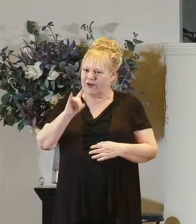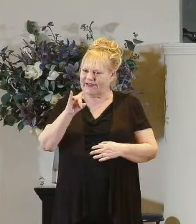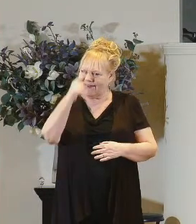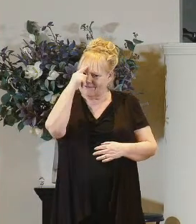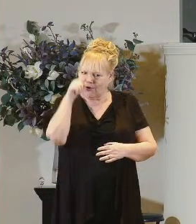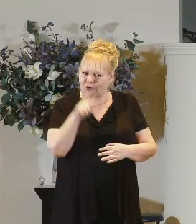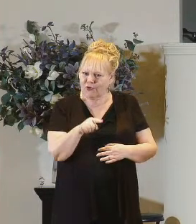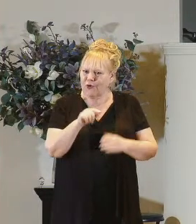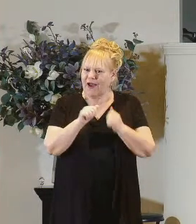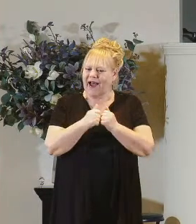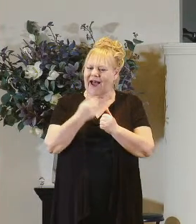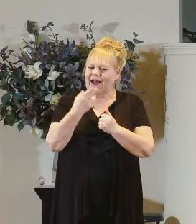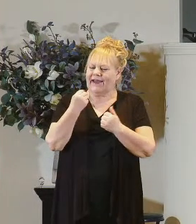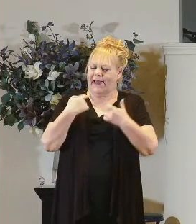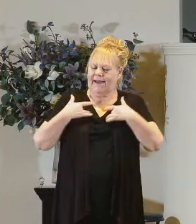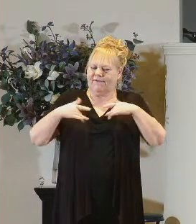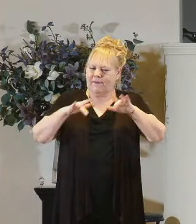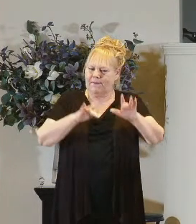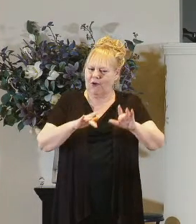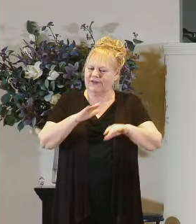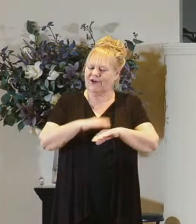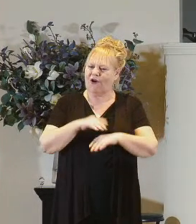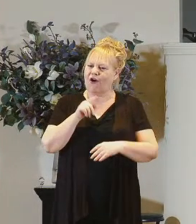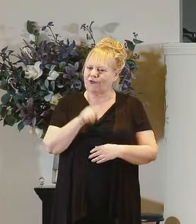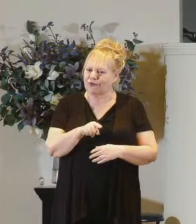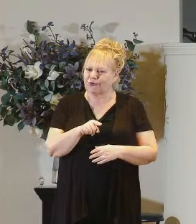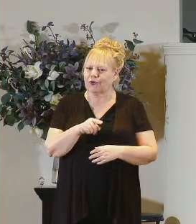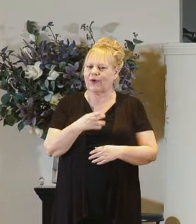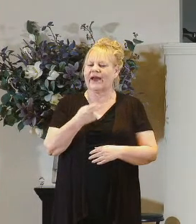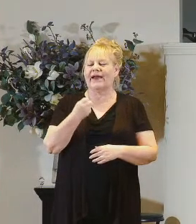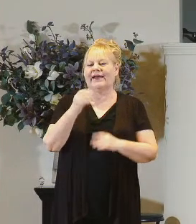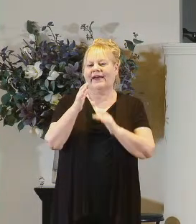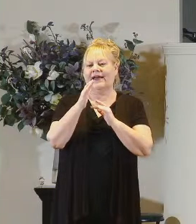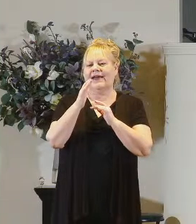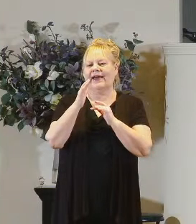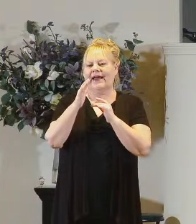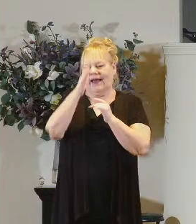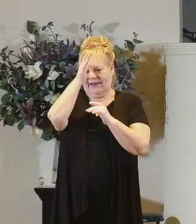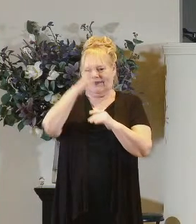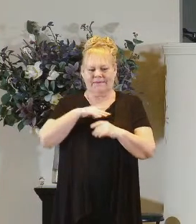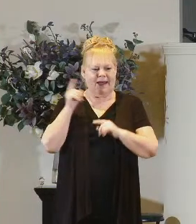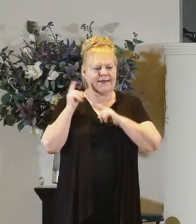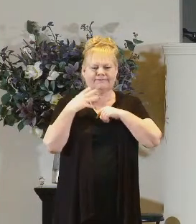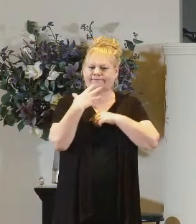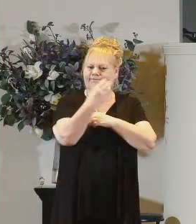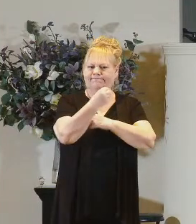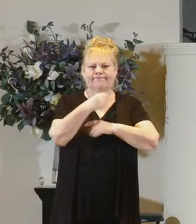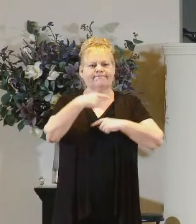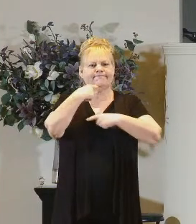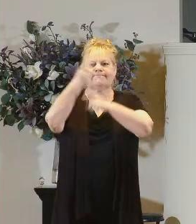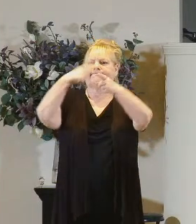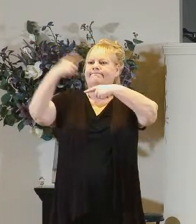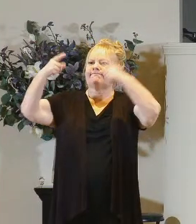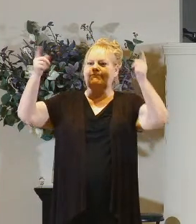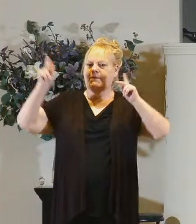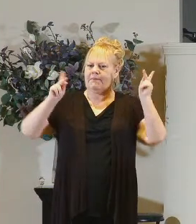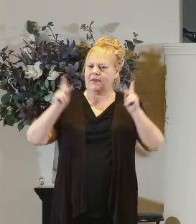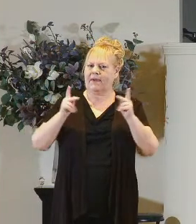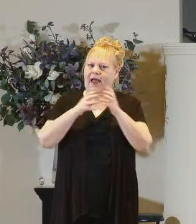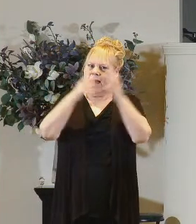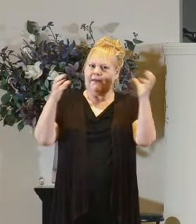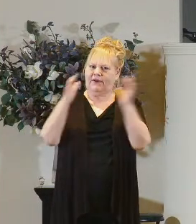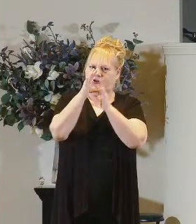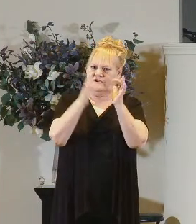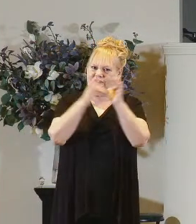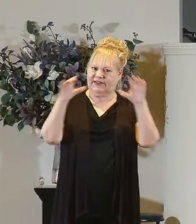you and how he has had mercy on you and he went away and he began to proclaim in the decapolis how much jesus